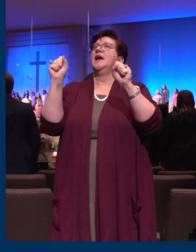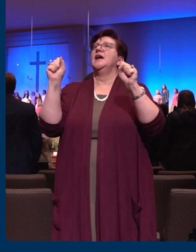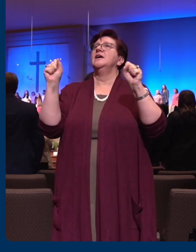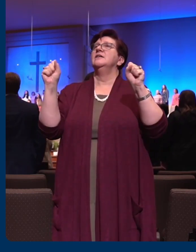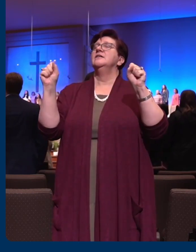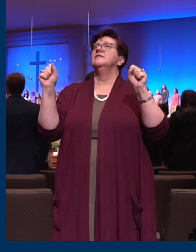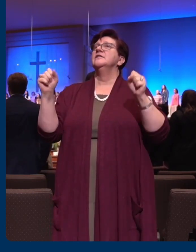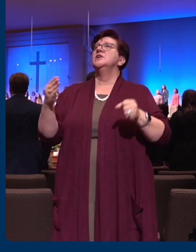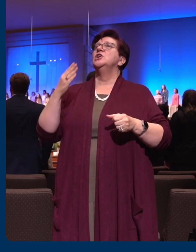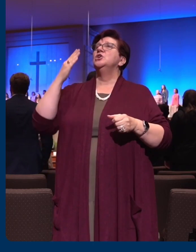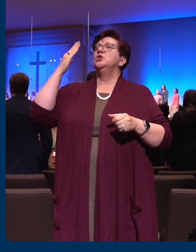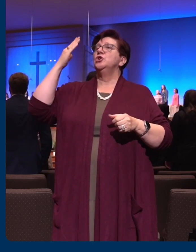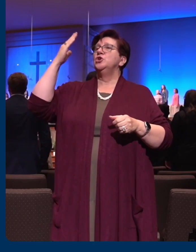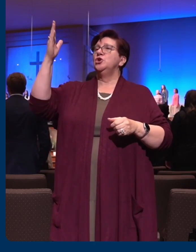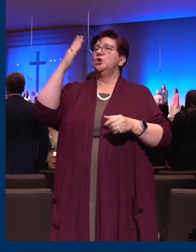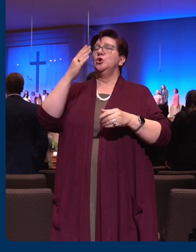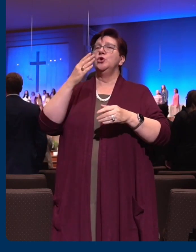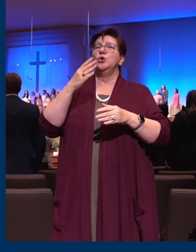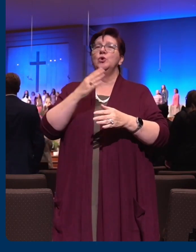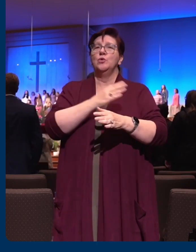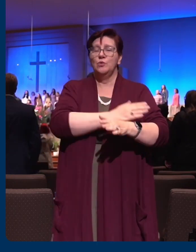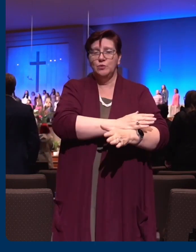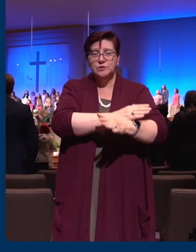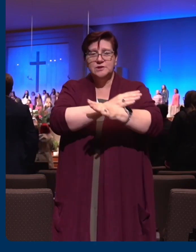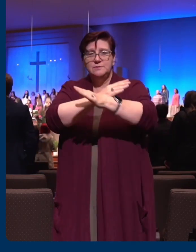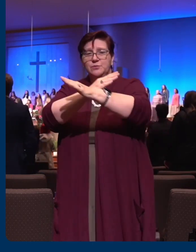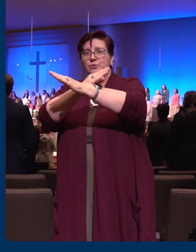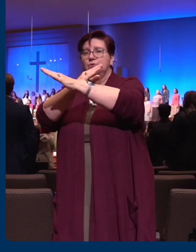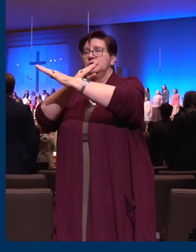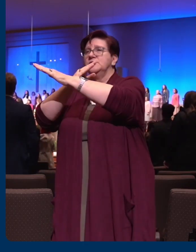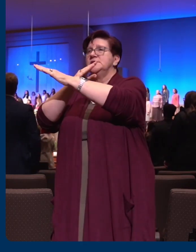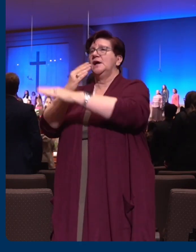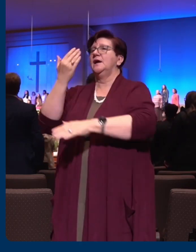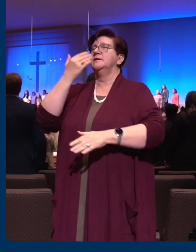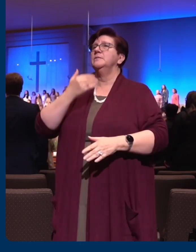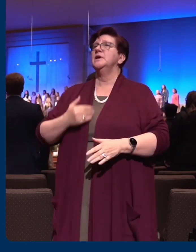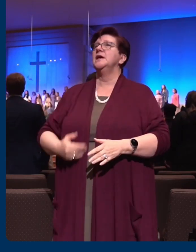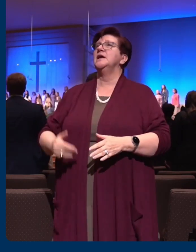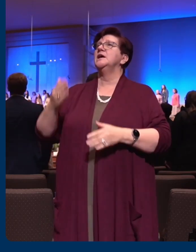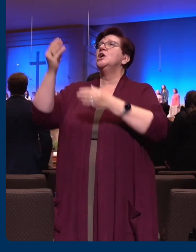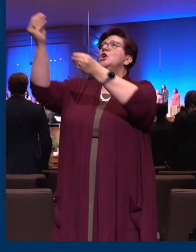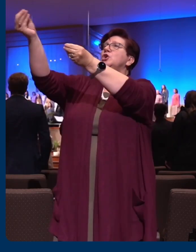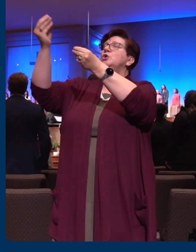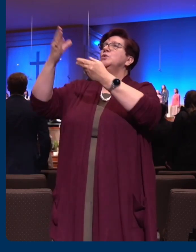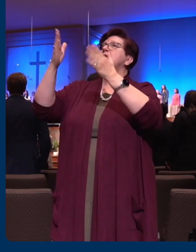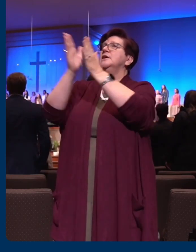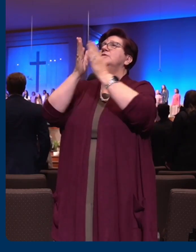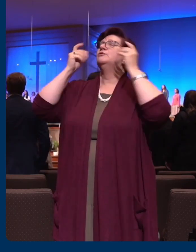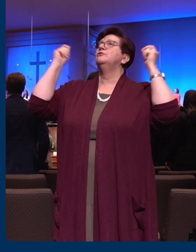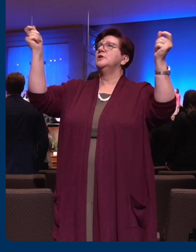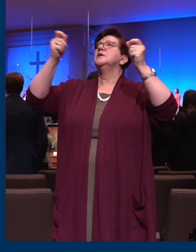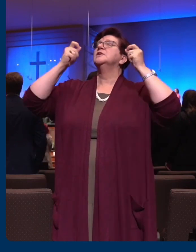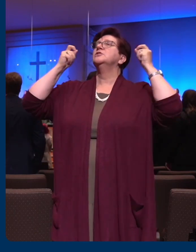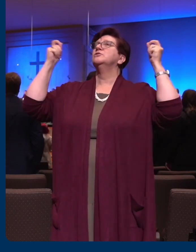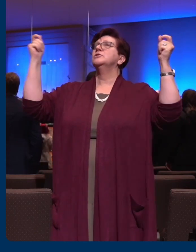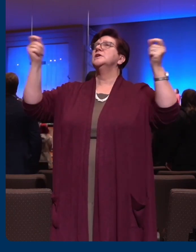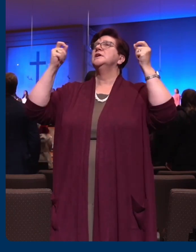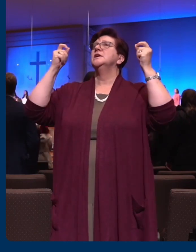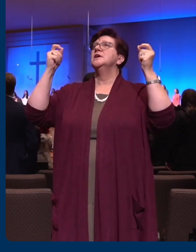will deliver me. Yours is the victory, whom